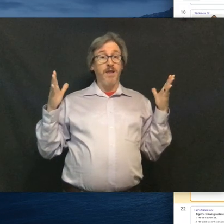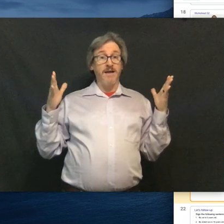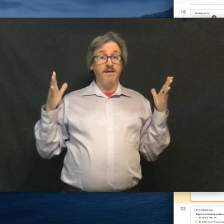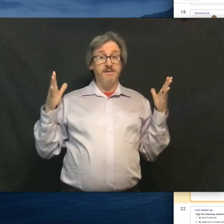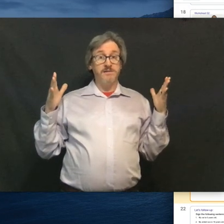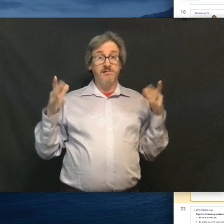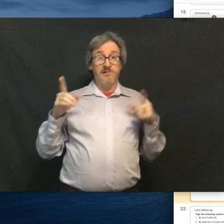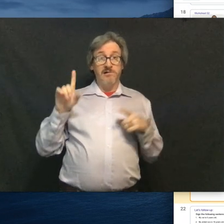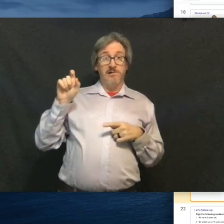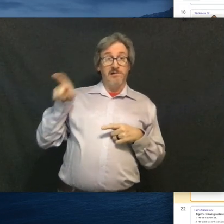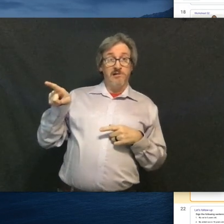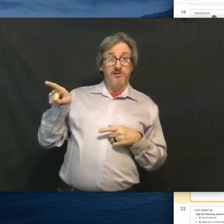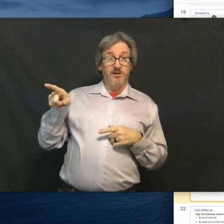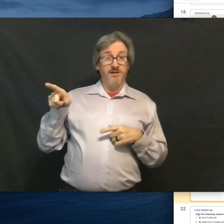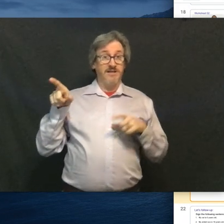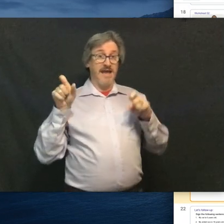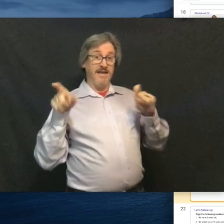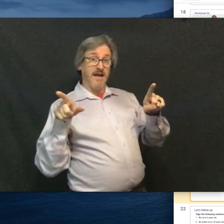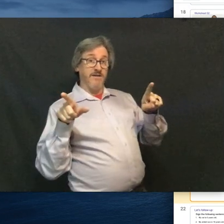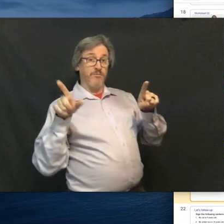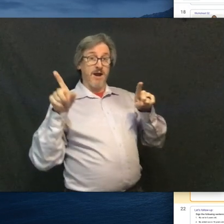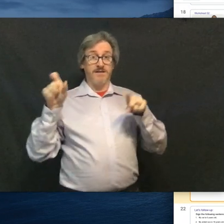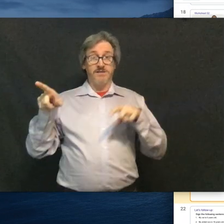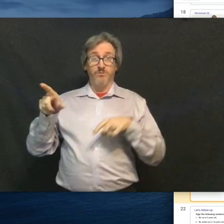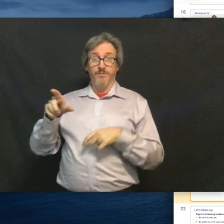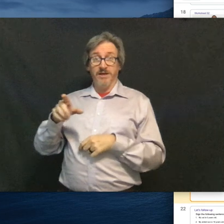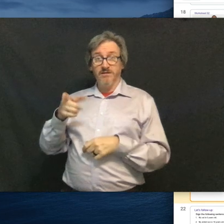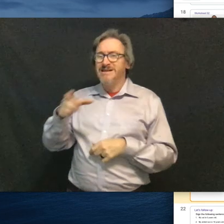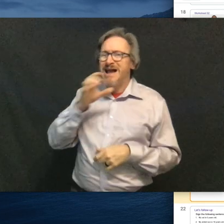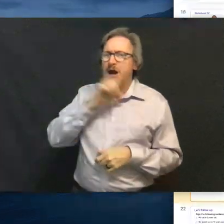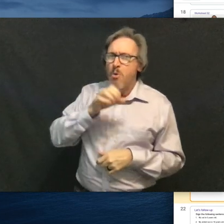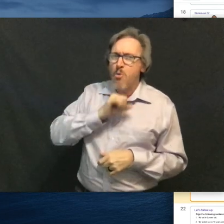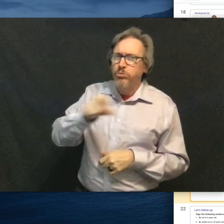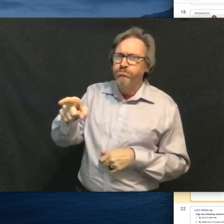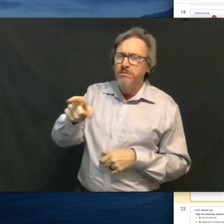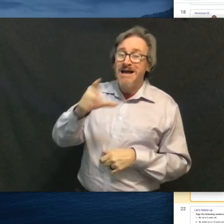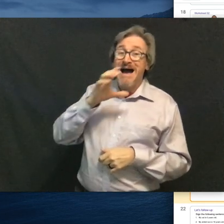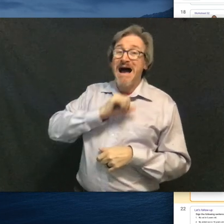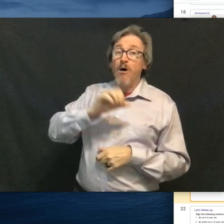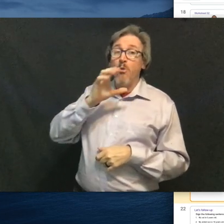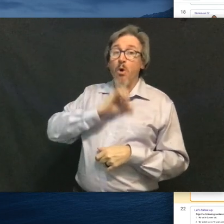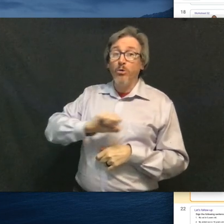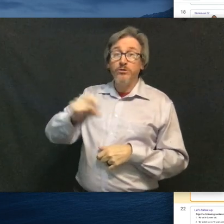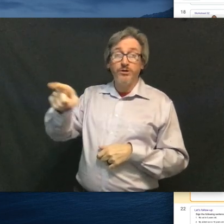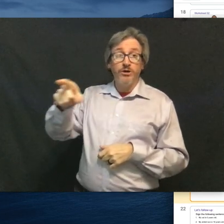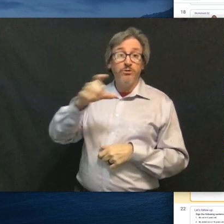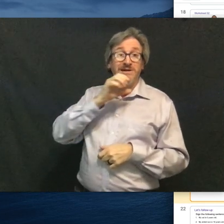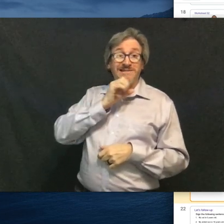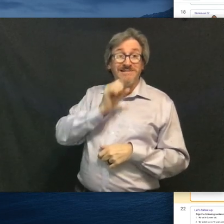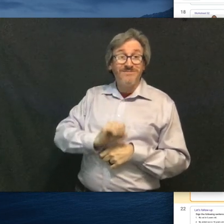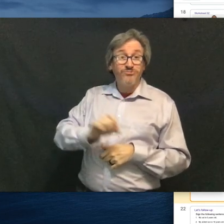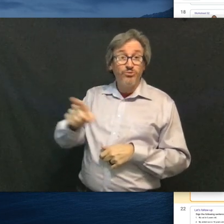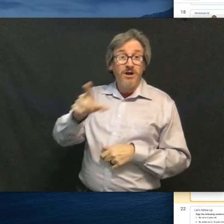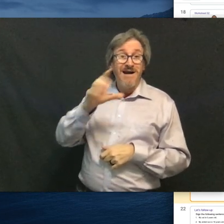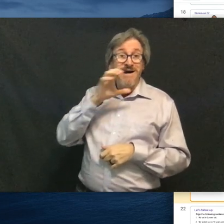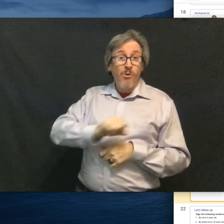Bottom line is that any kind of practice would be, how old are you?